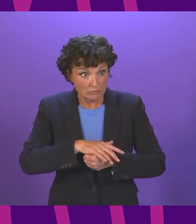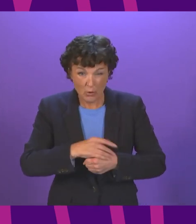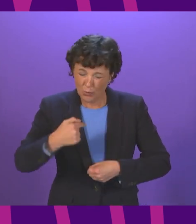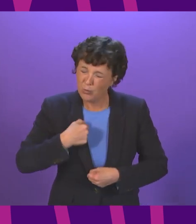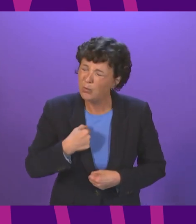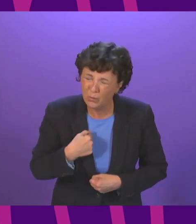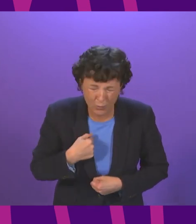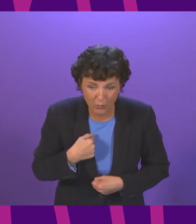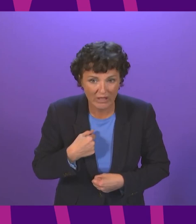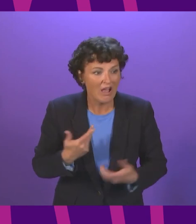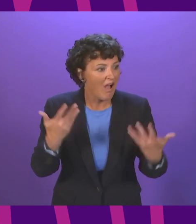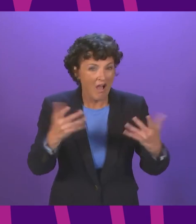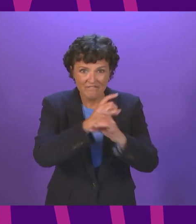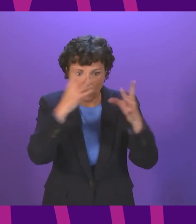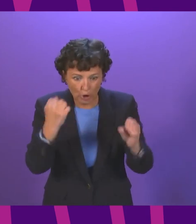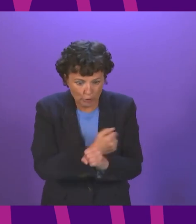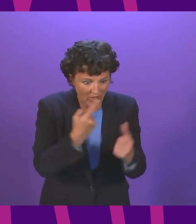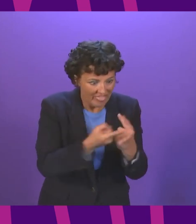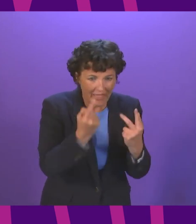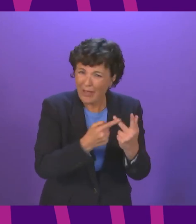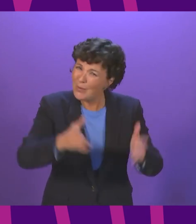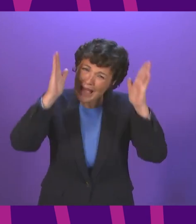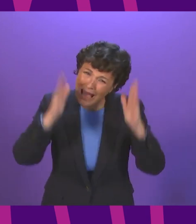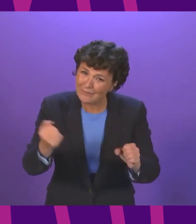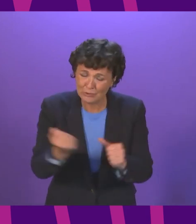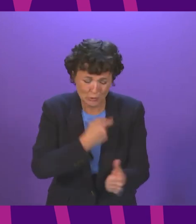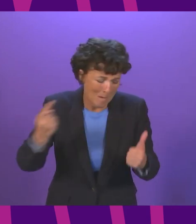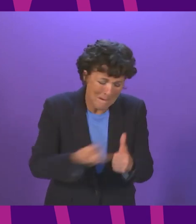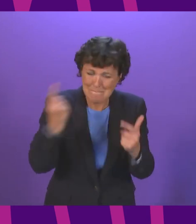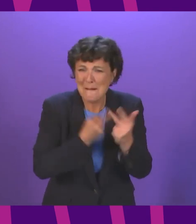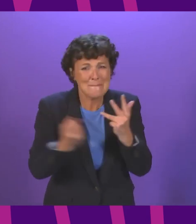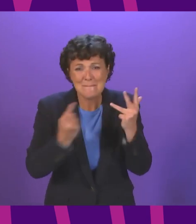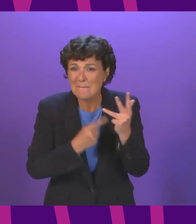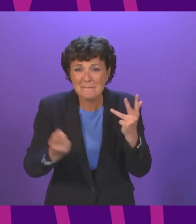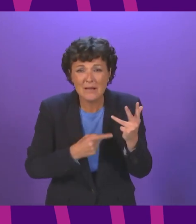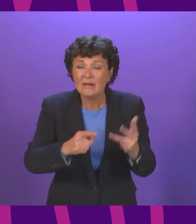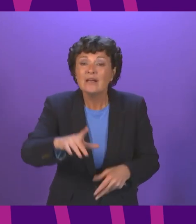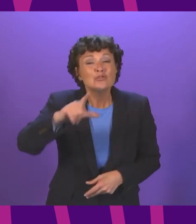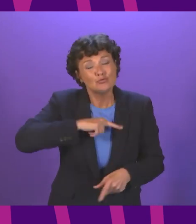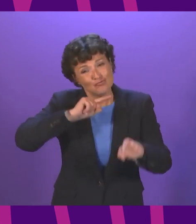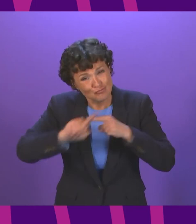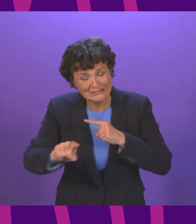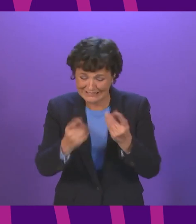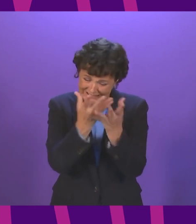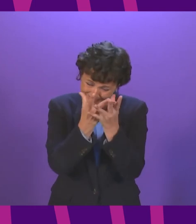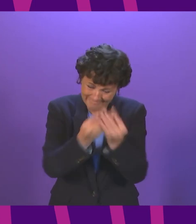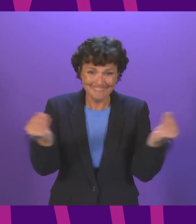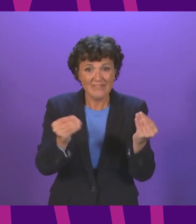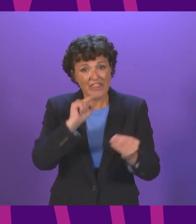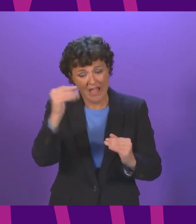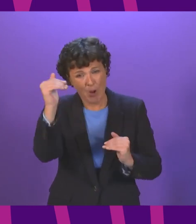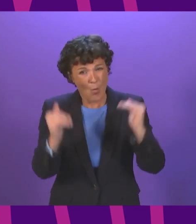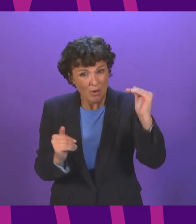everything in our power to tackle the fundamental inequalities that have bedevilled Scottish society, which have been